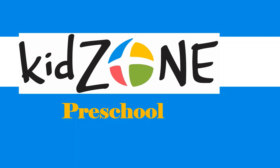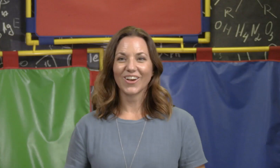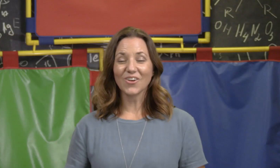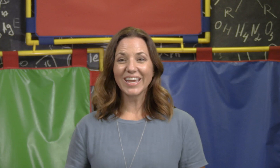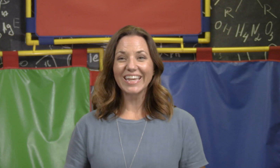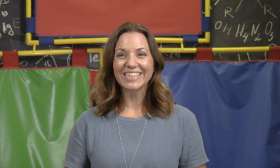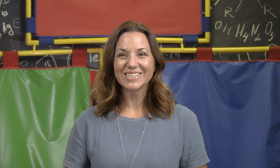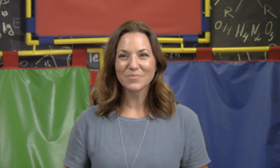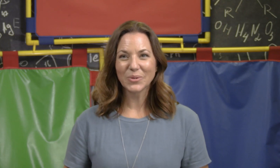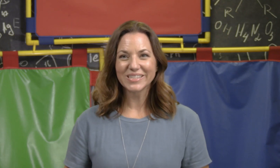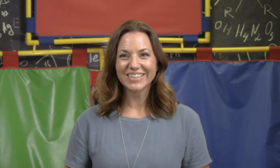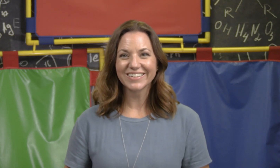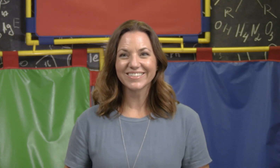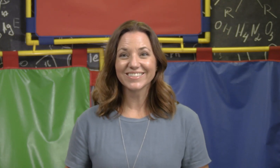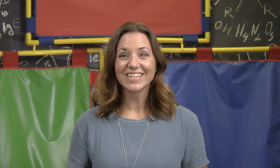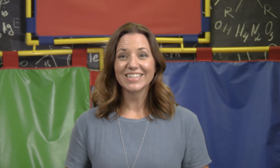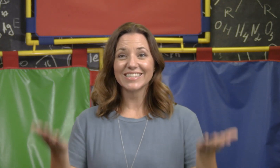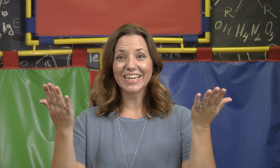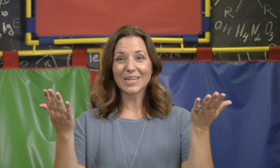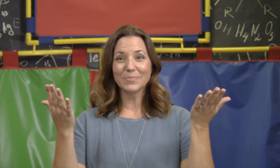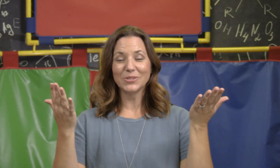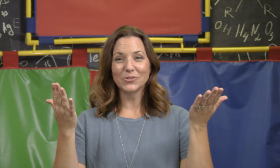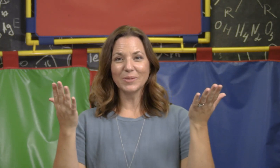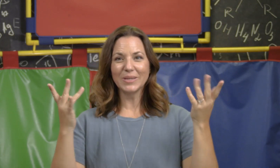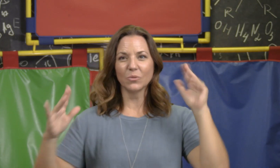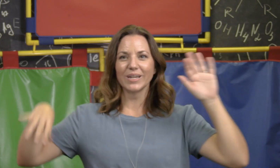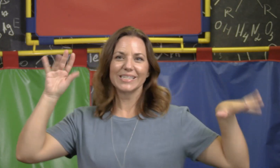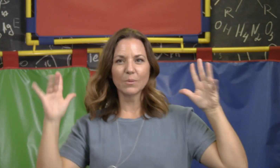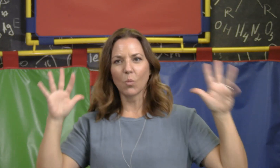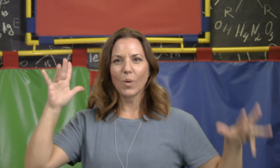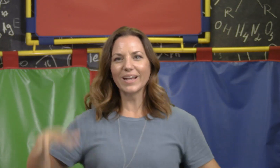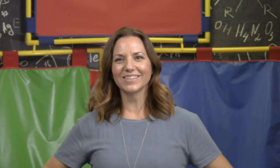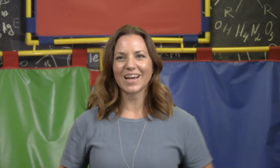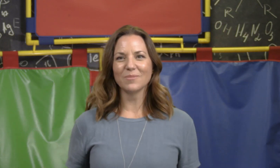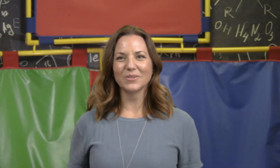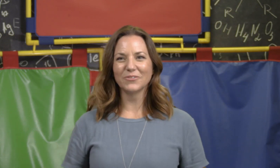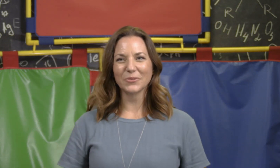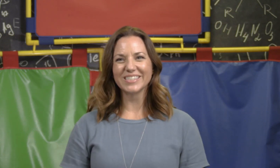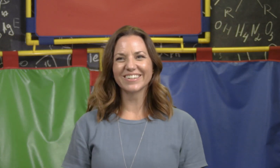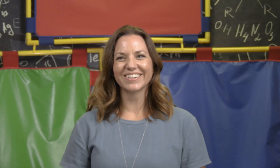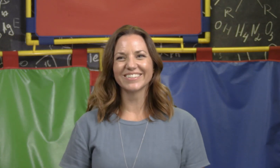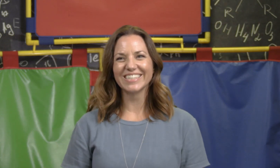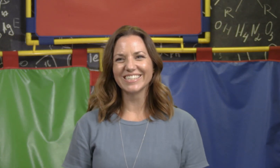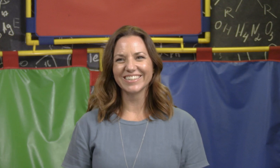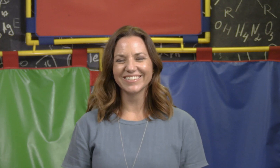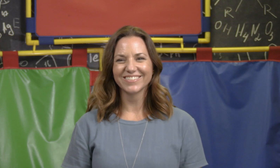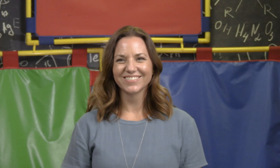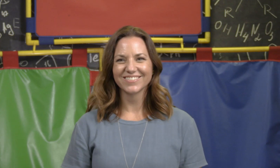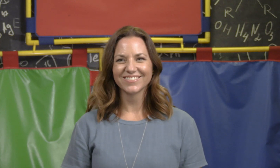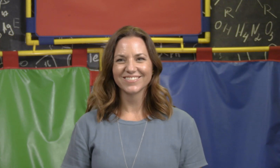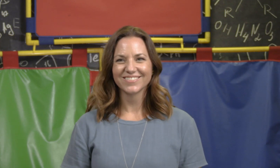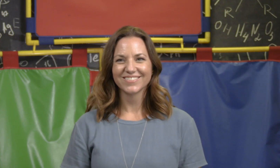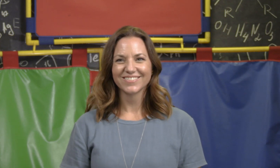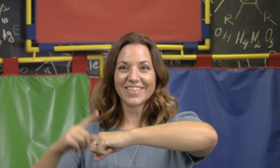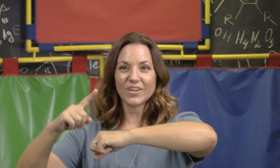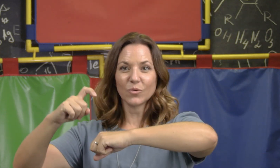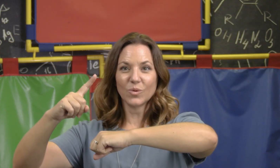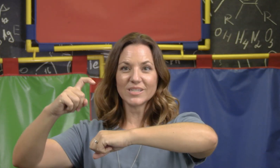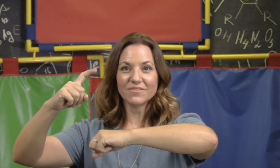Okay, kids and boys and girls, stand up and join me and we'll get some wiggles out before we start our teaching. There was a